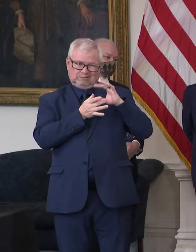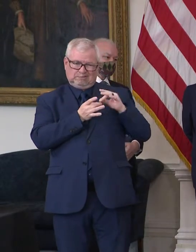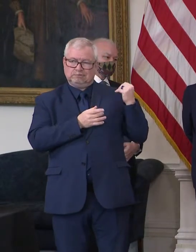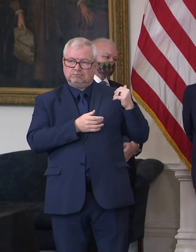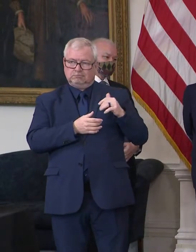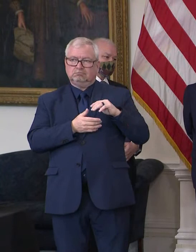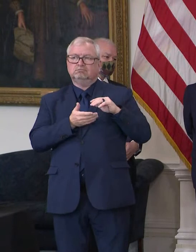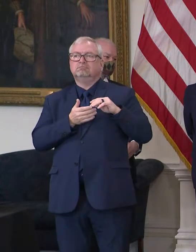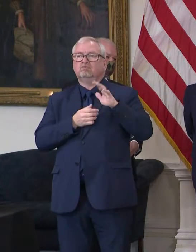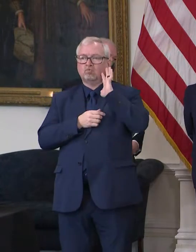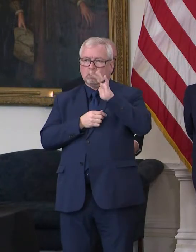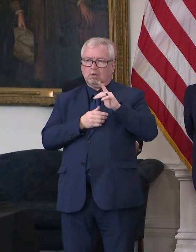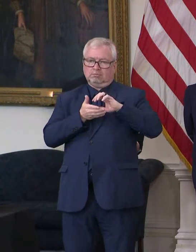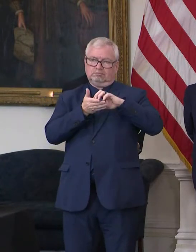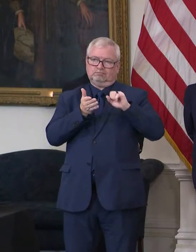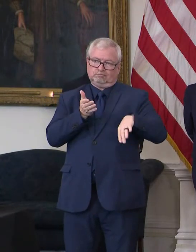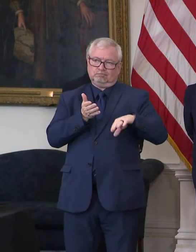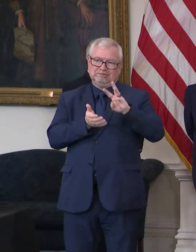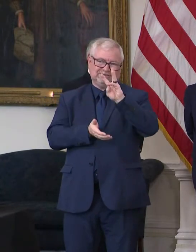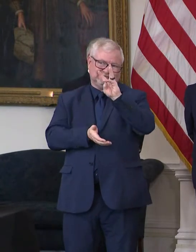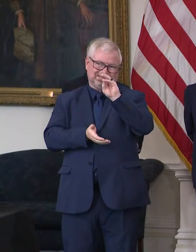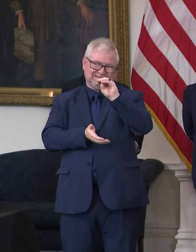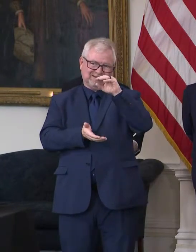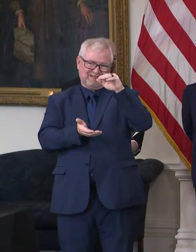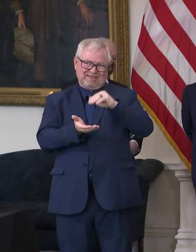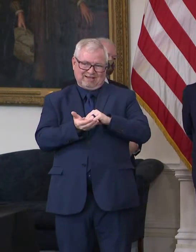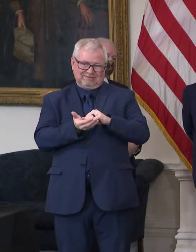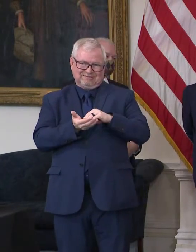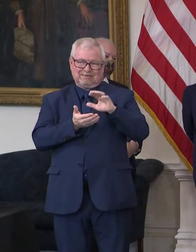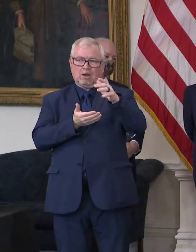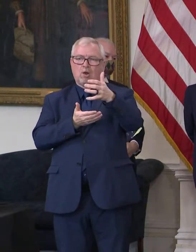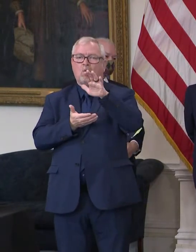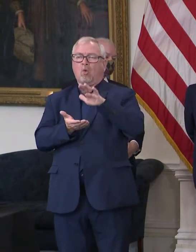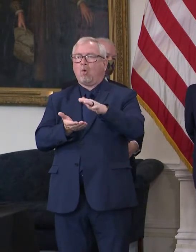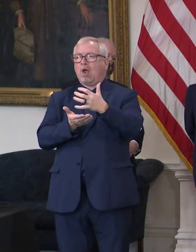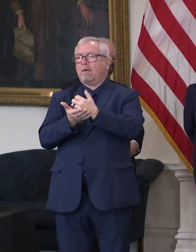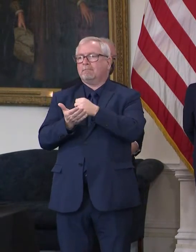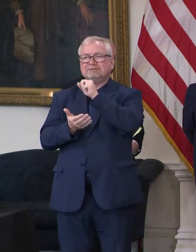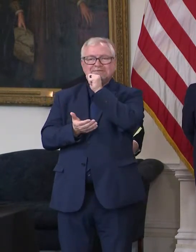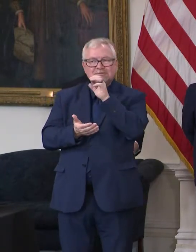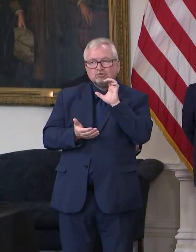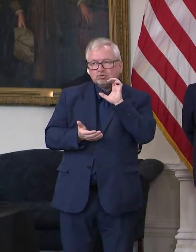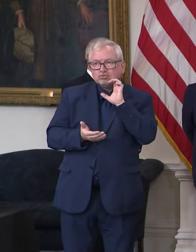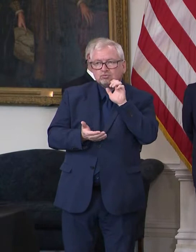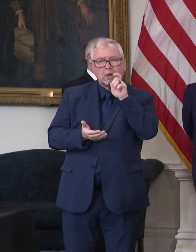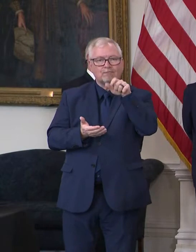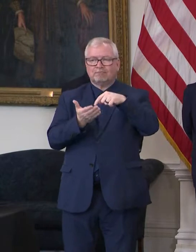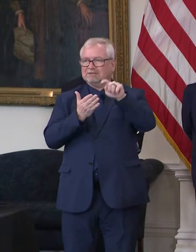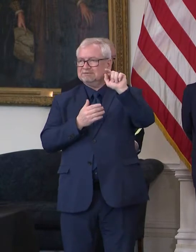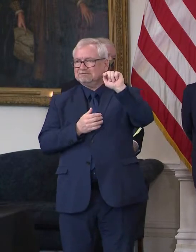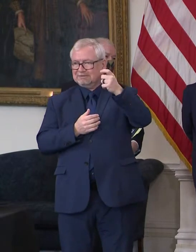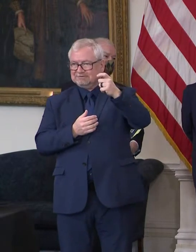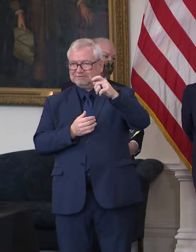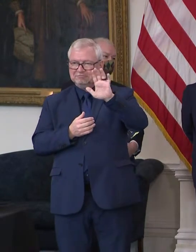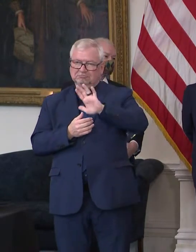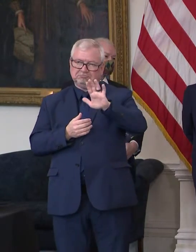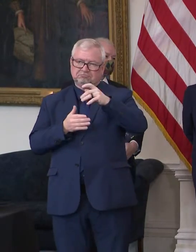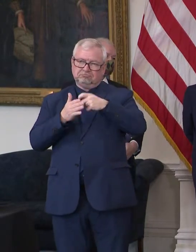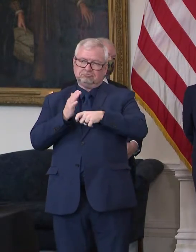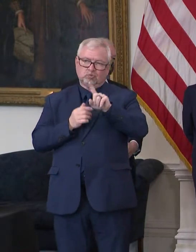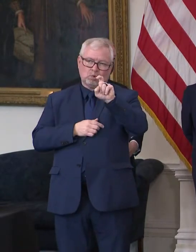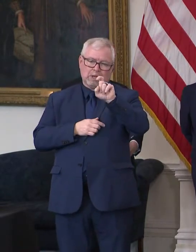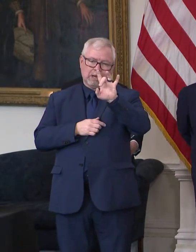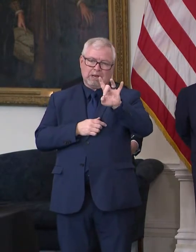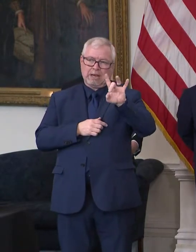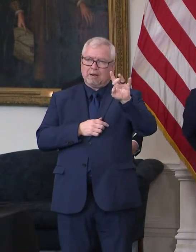remove 70,000 lower income seniors from the tax rolls, and the cost of that's about $188 million in the first year.